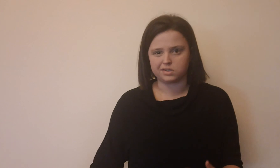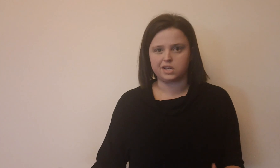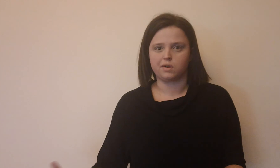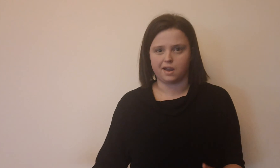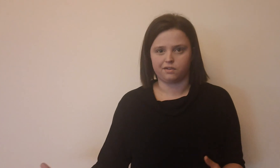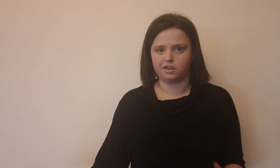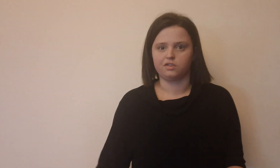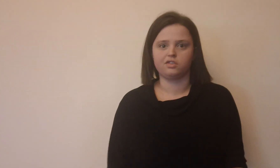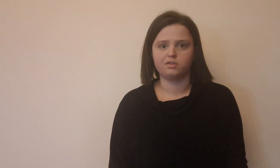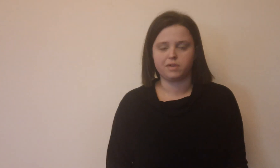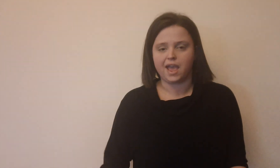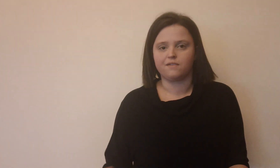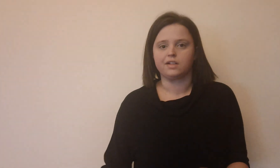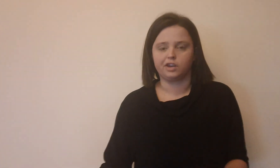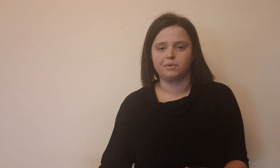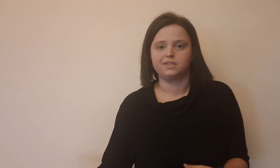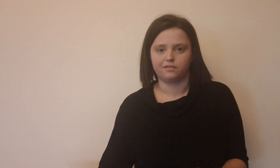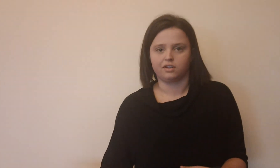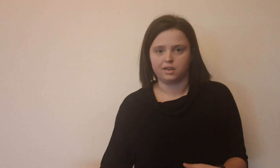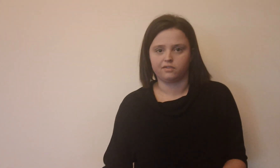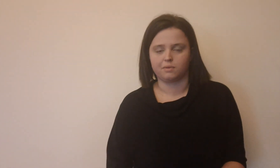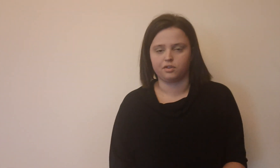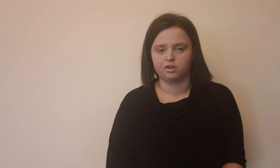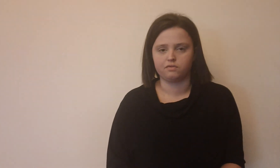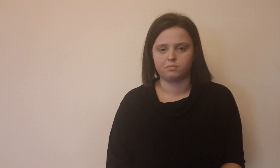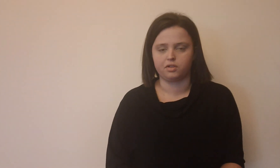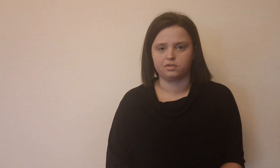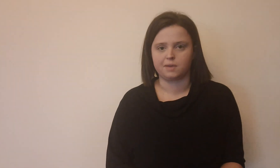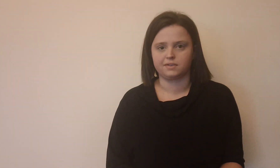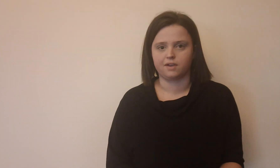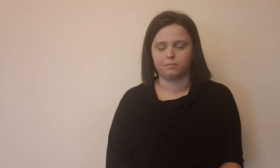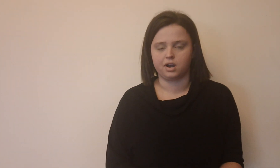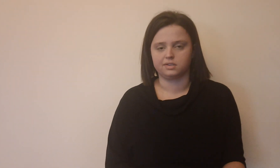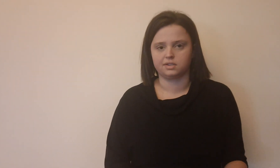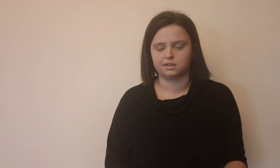browsing, whatever they're a little bit differently from other types of operating systems.